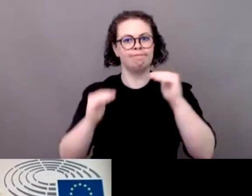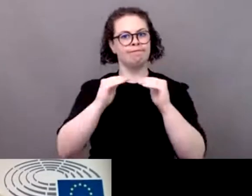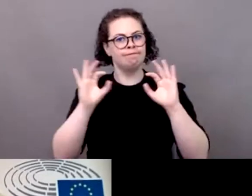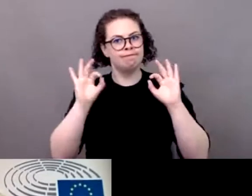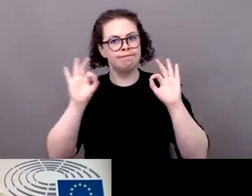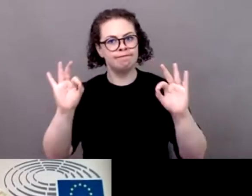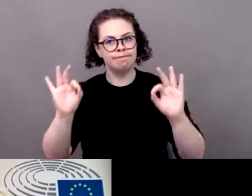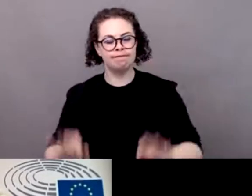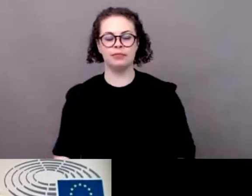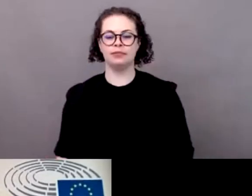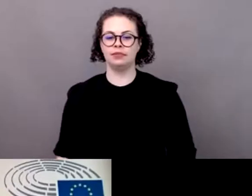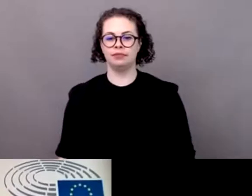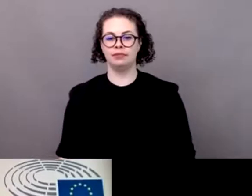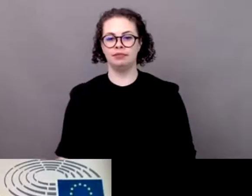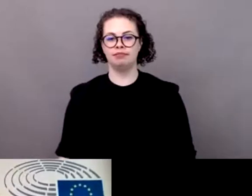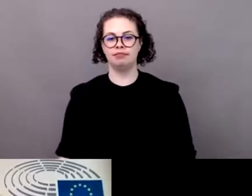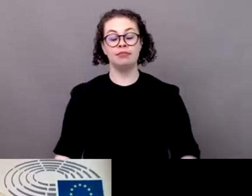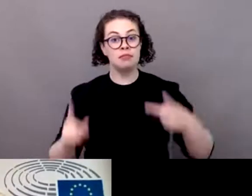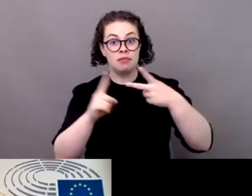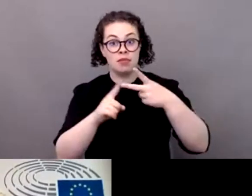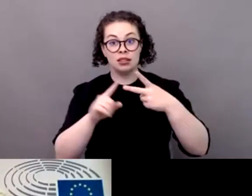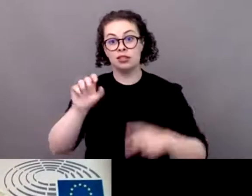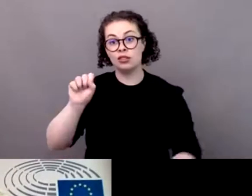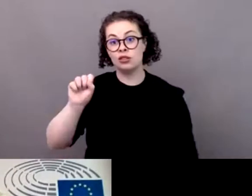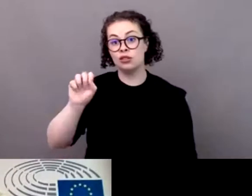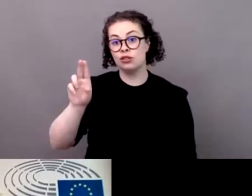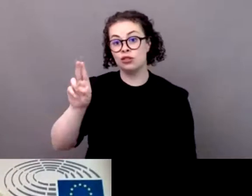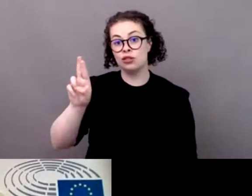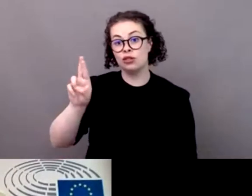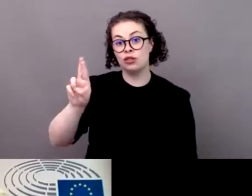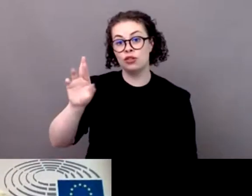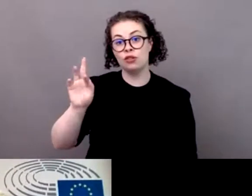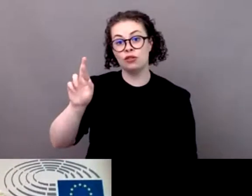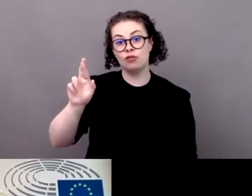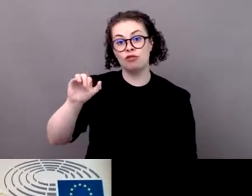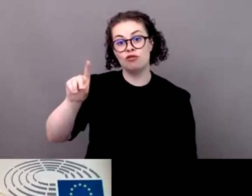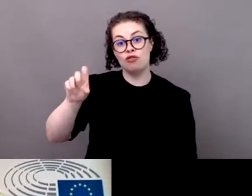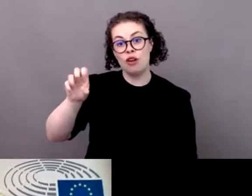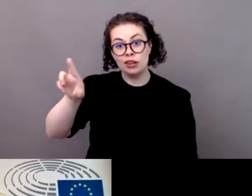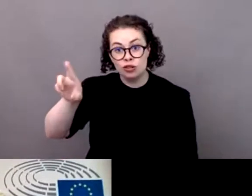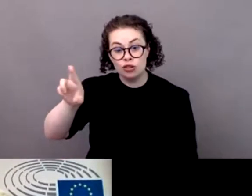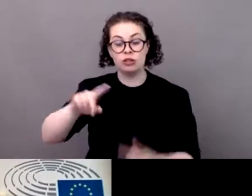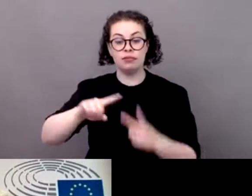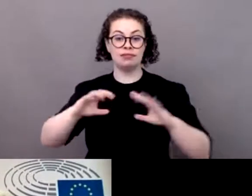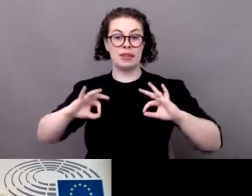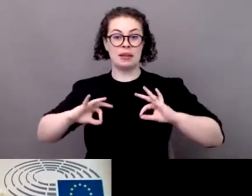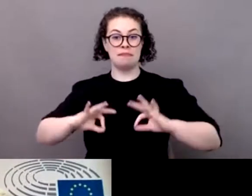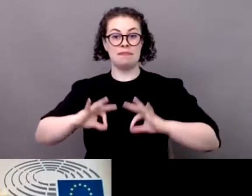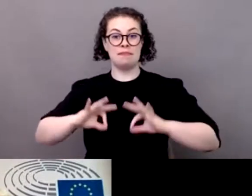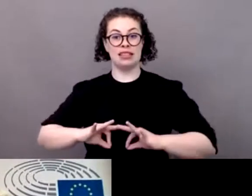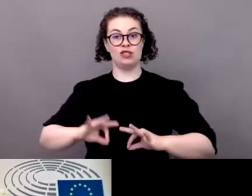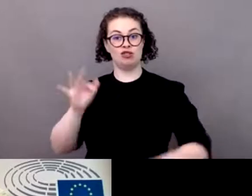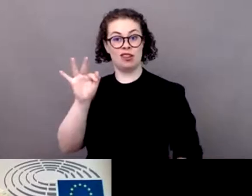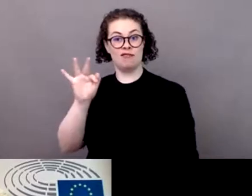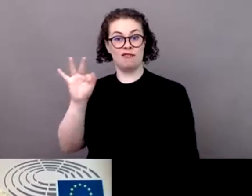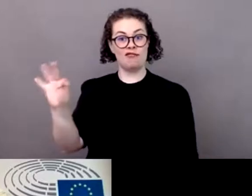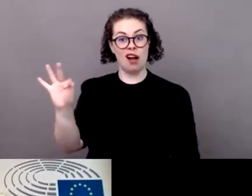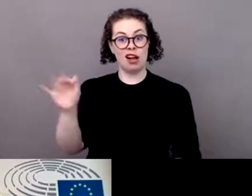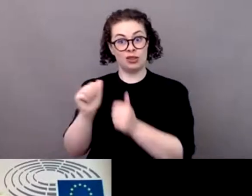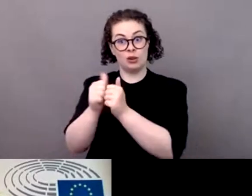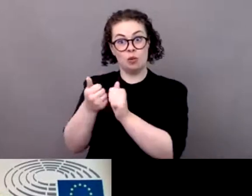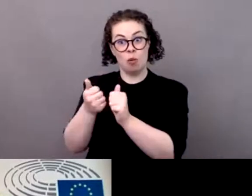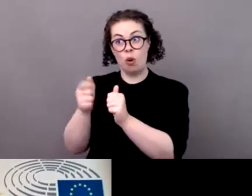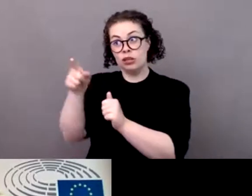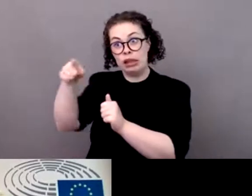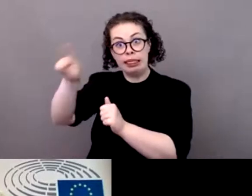thanking the surf rider foundation europe and the french ministry of sports for organizing this conference for bringing us all together and for giving us the